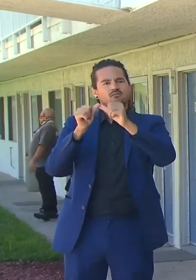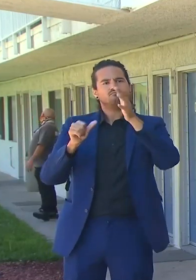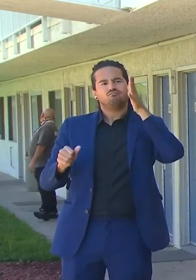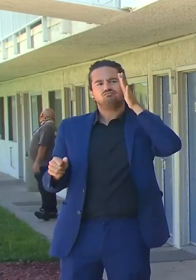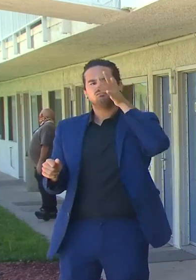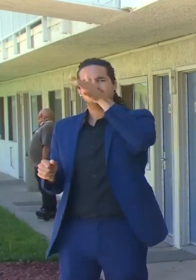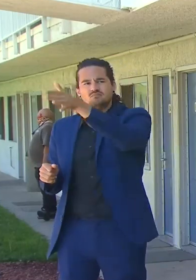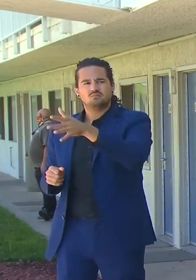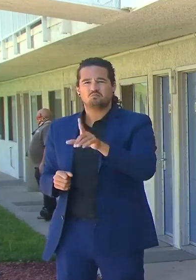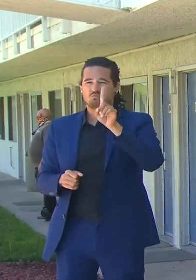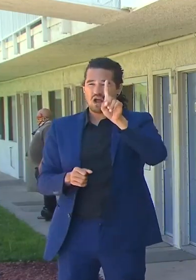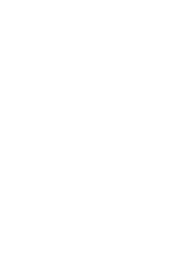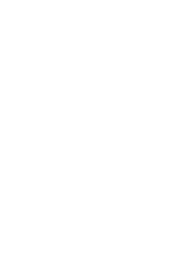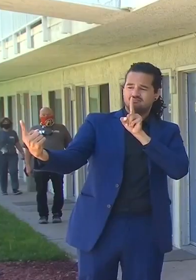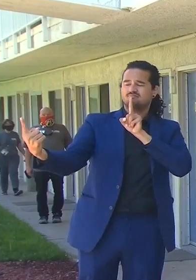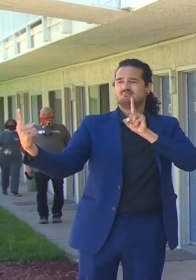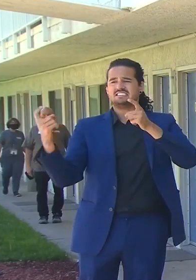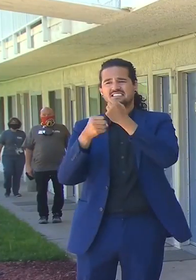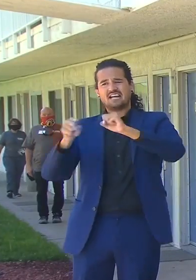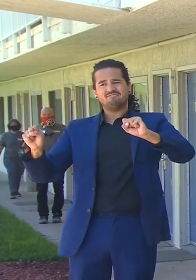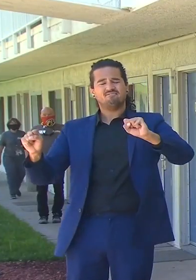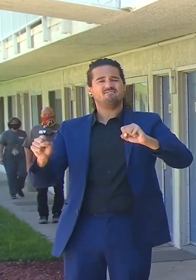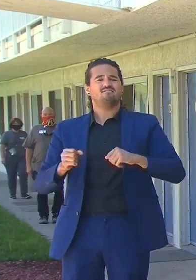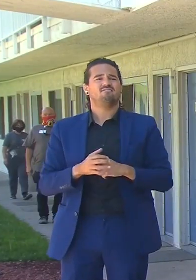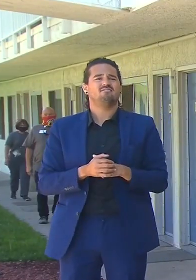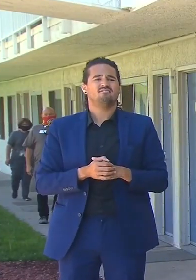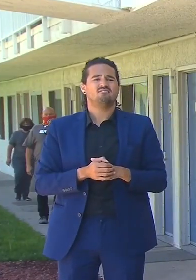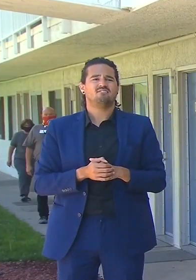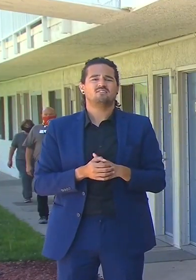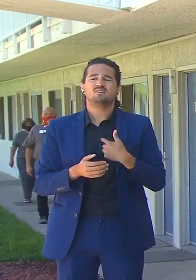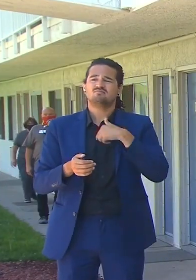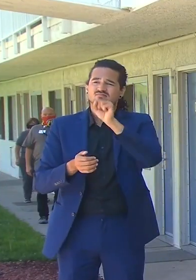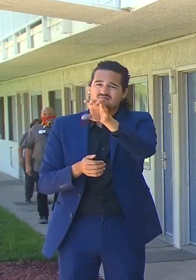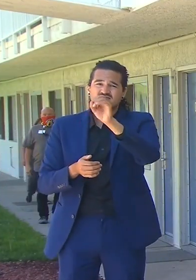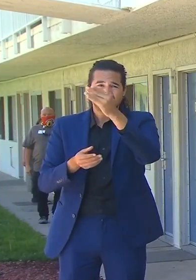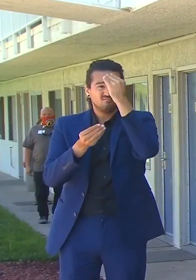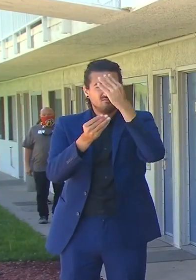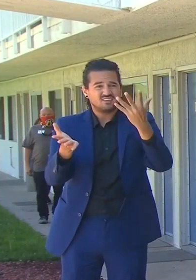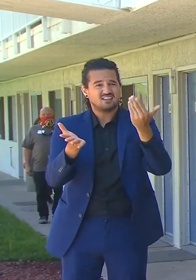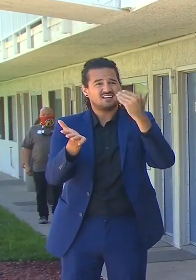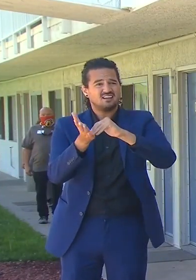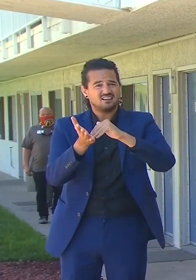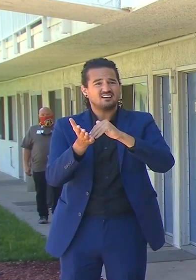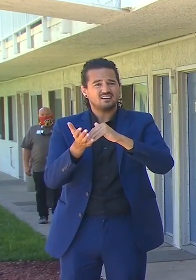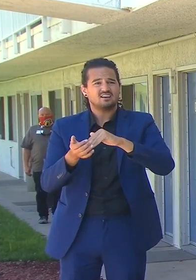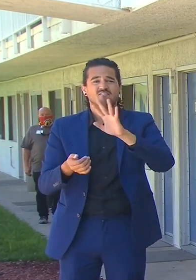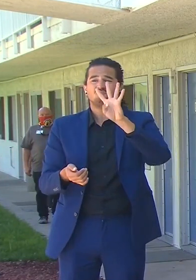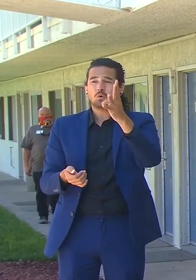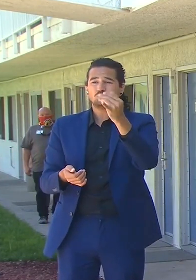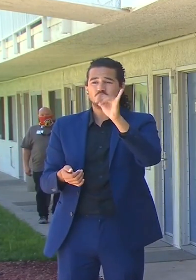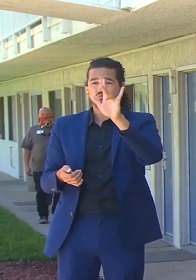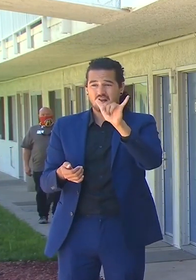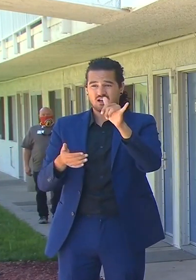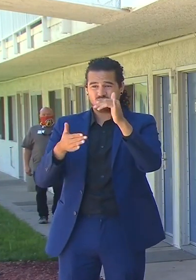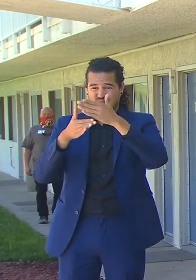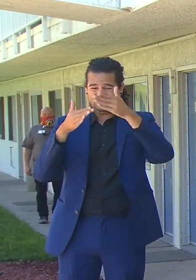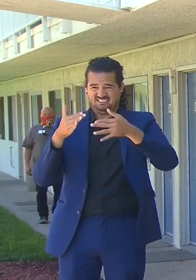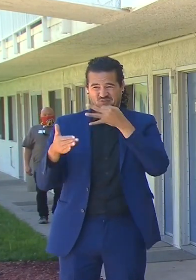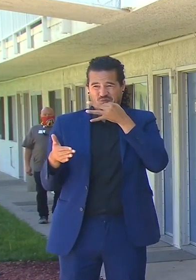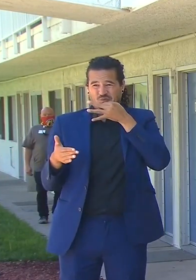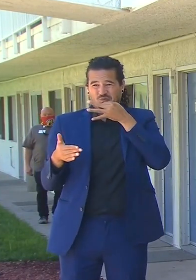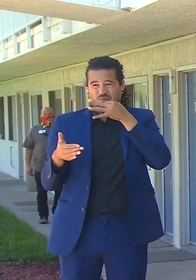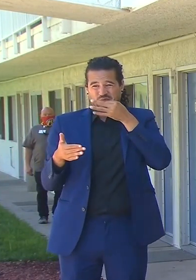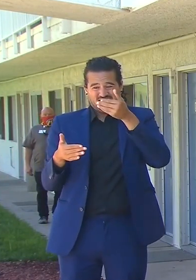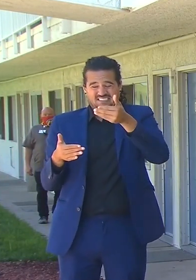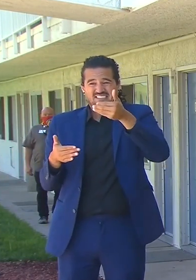COVID-19 in the state. We've got 4th of July weekend coming up. One of the areas of biggest concern as it